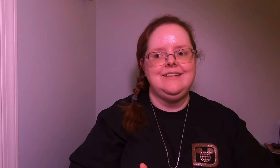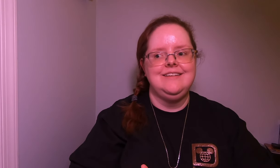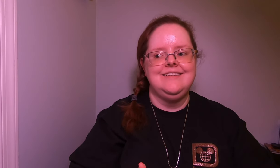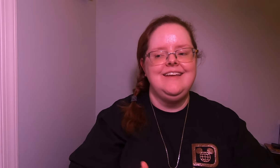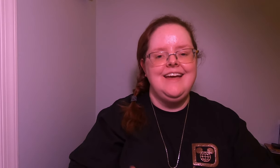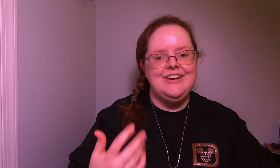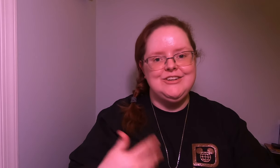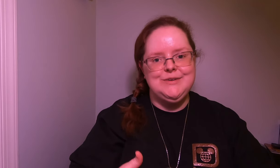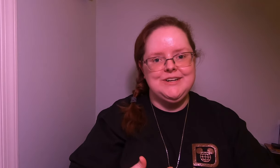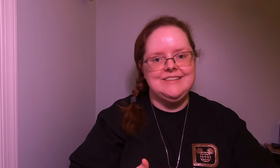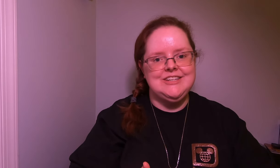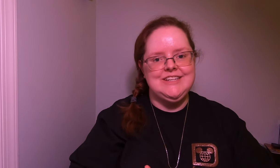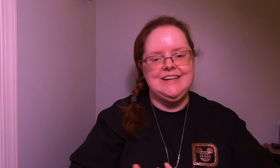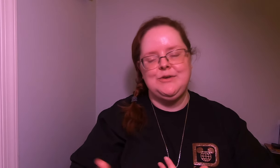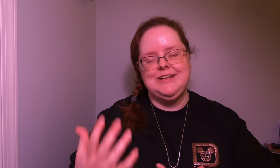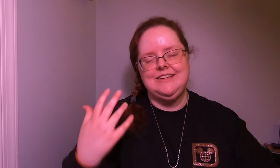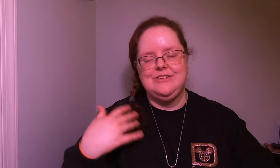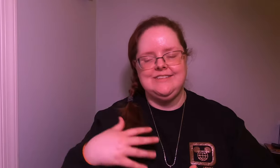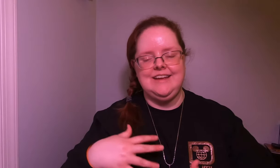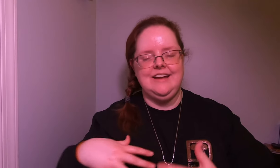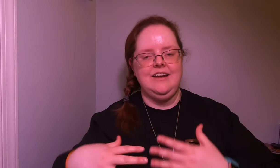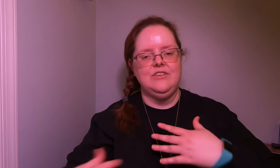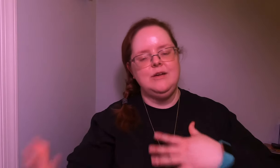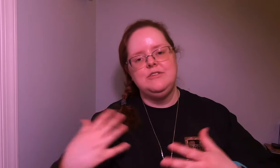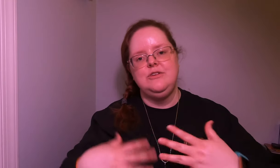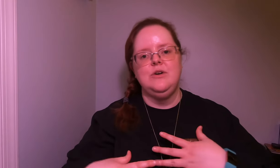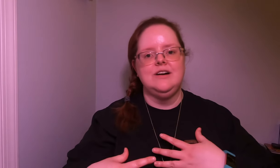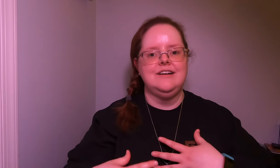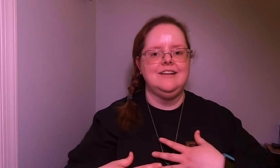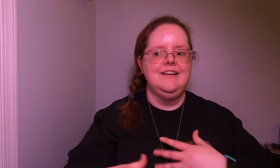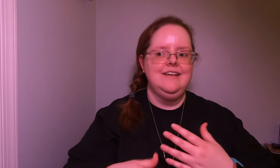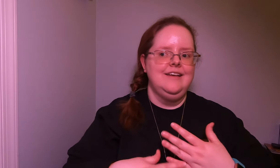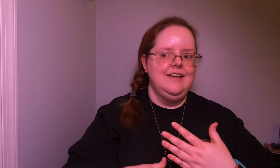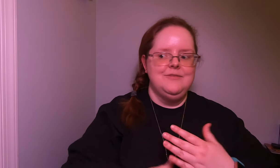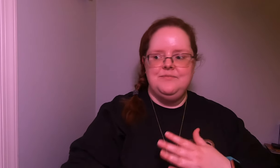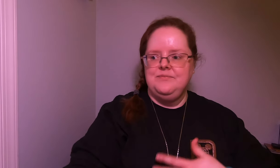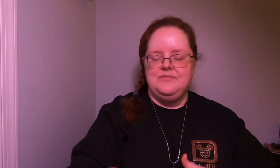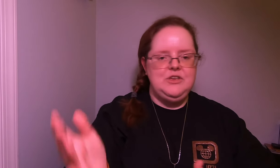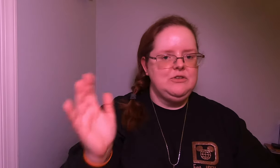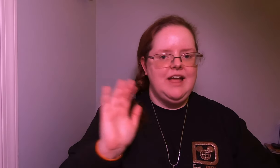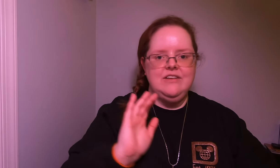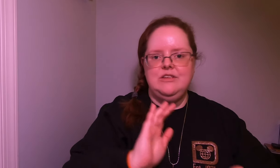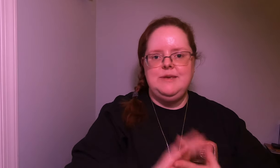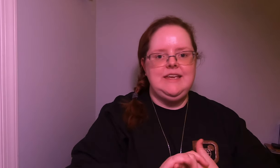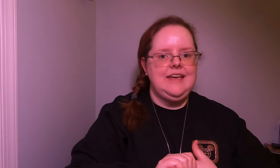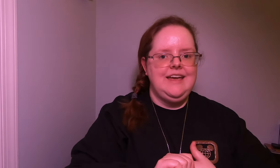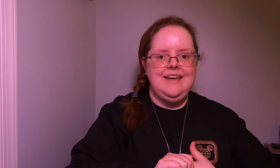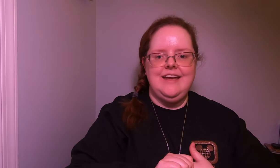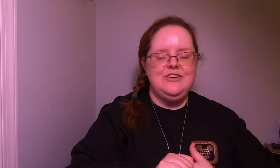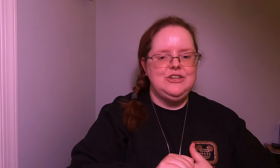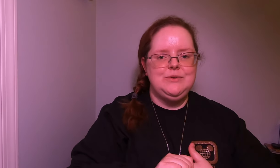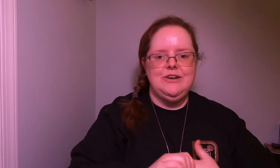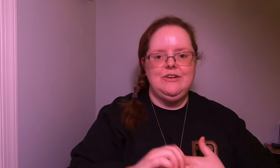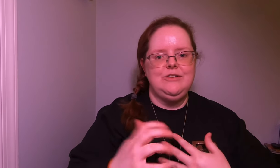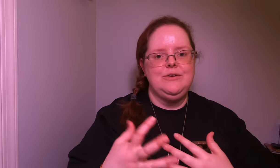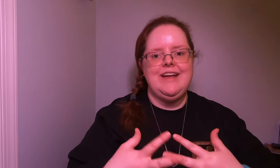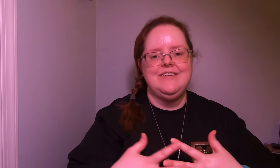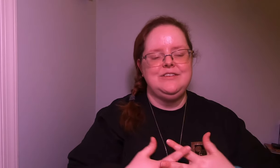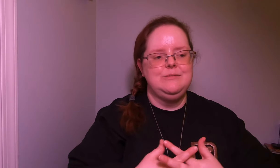energy work session i wanted to do this in a kind of come as you are you don't have to be a energy worker you don't have to